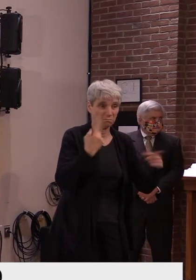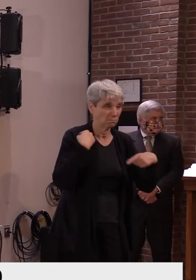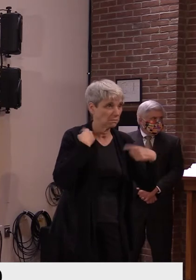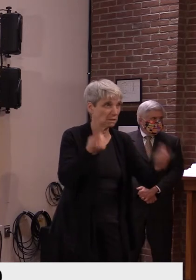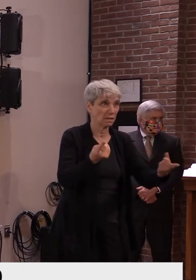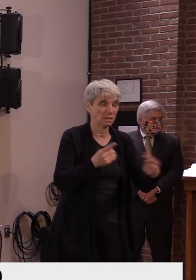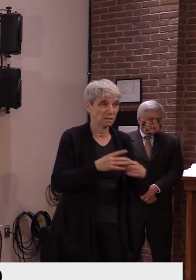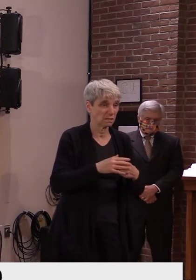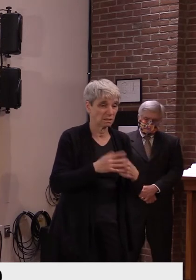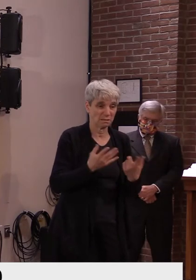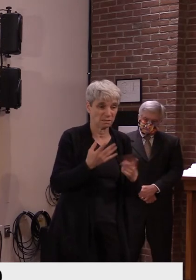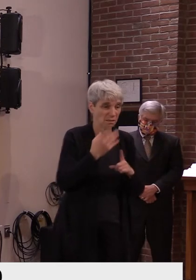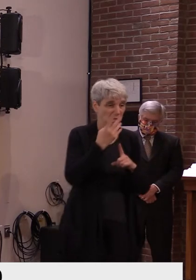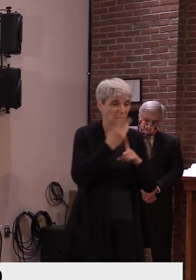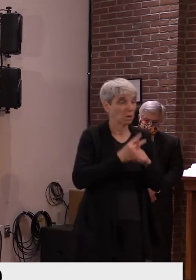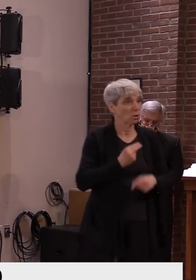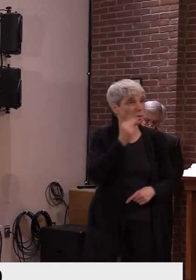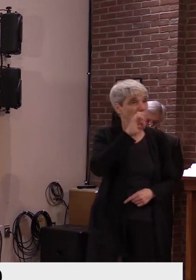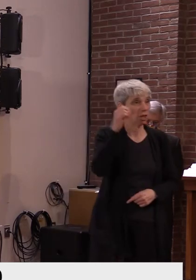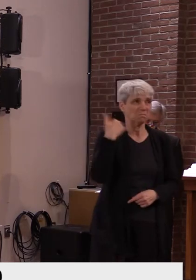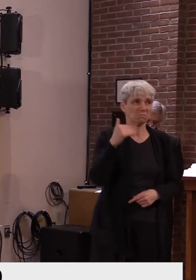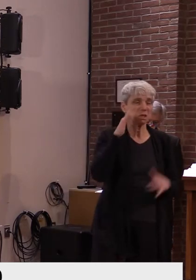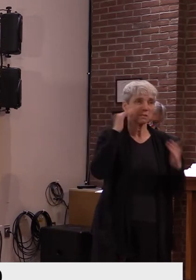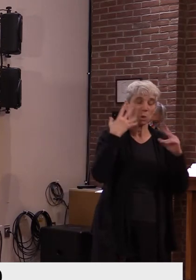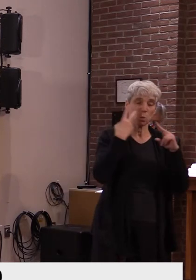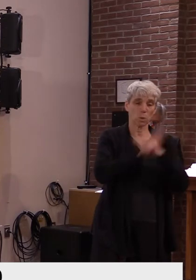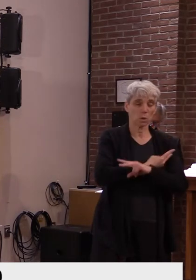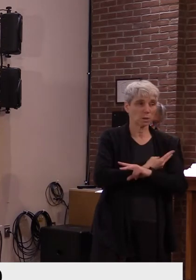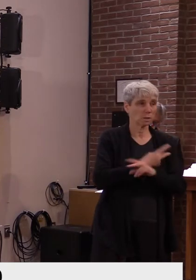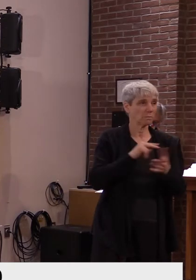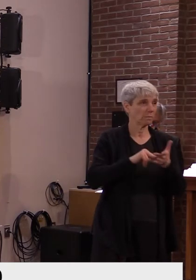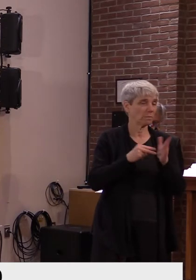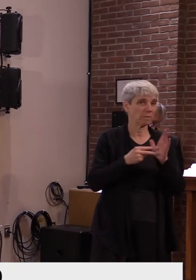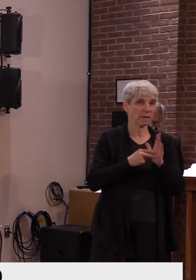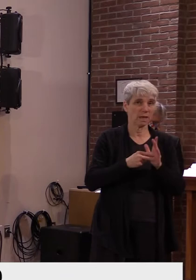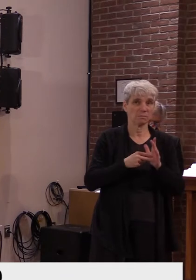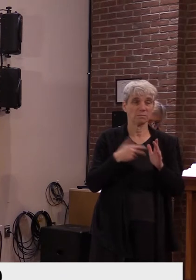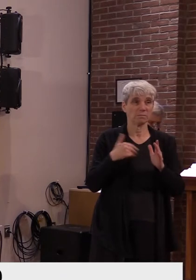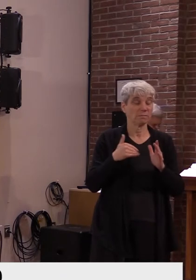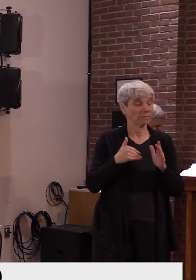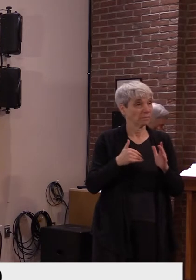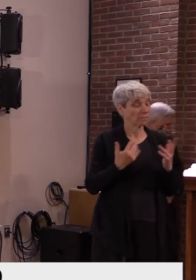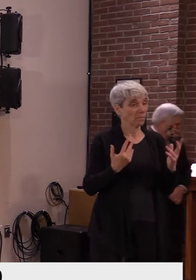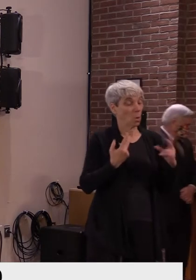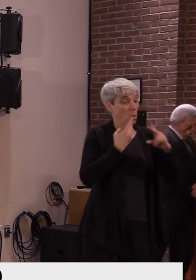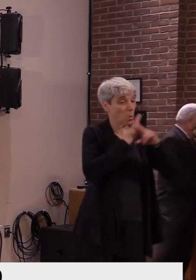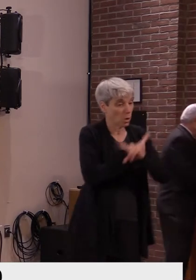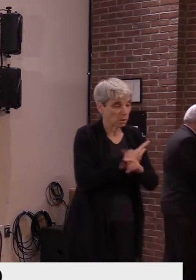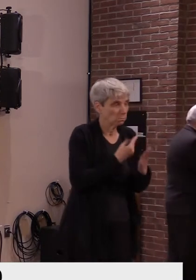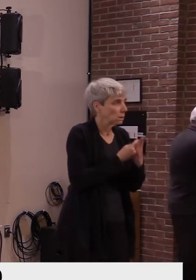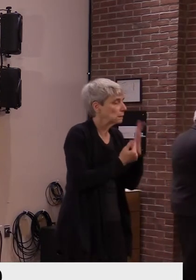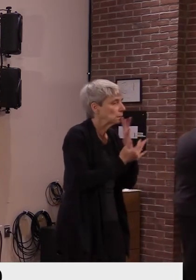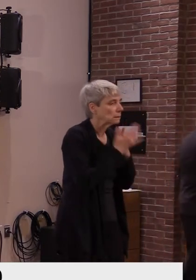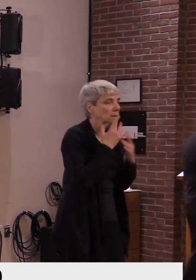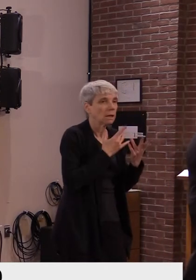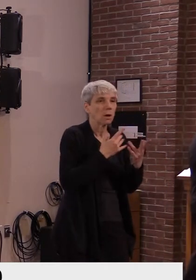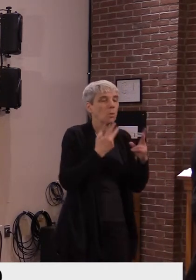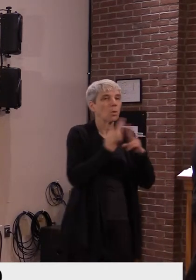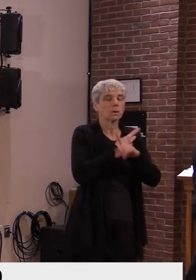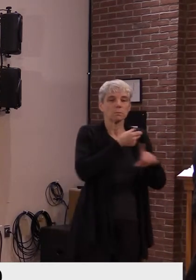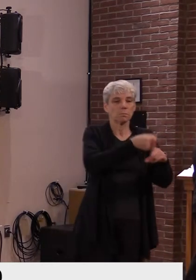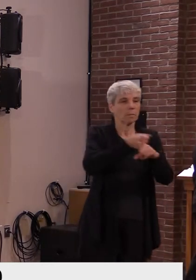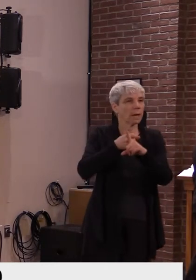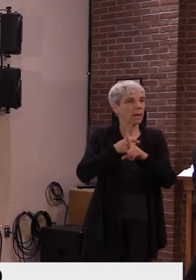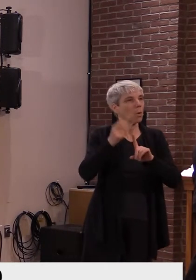the last six months region wise, uh, this will have an effect, uh, more negative effect on our hospitality sector than